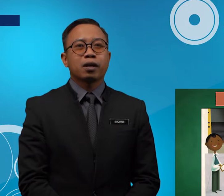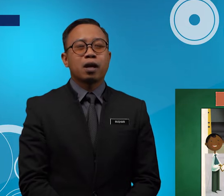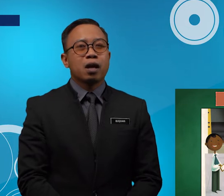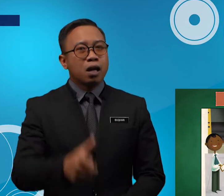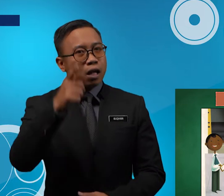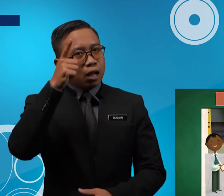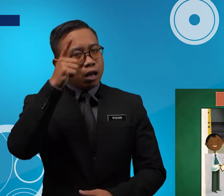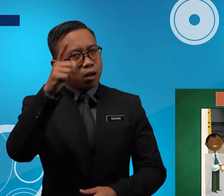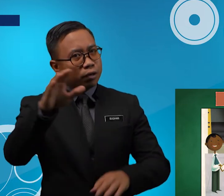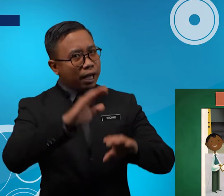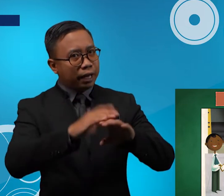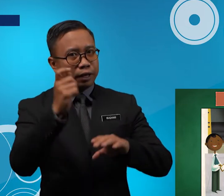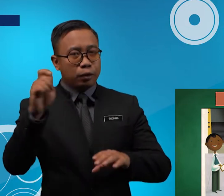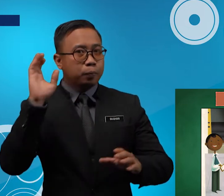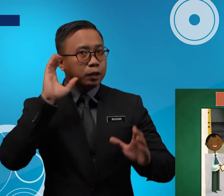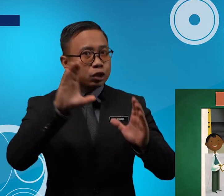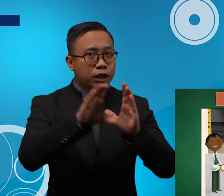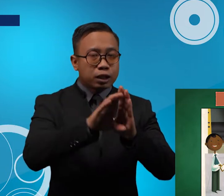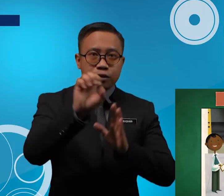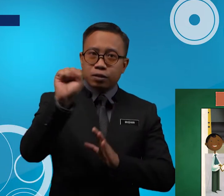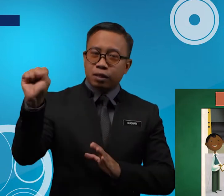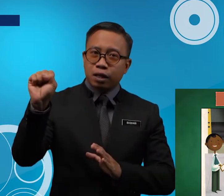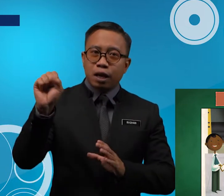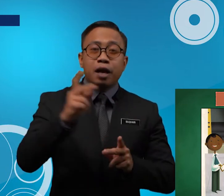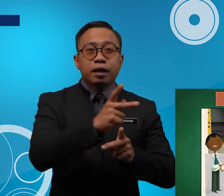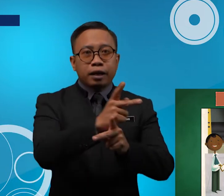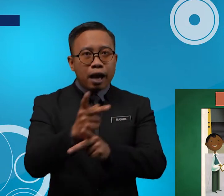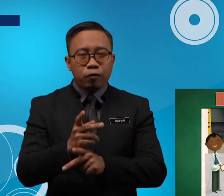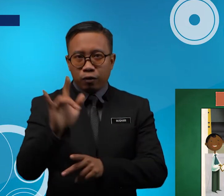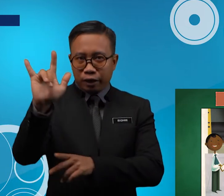Look At the Pictures Carefully